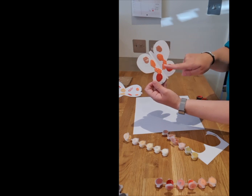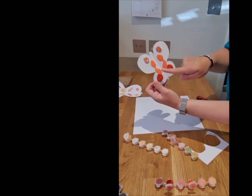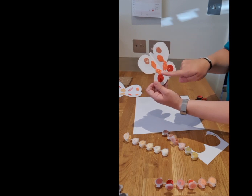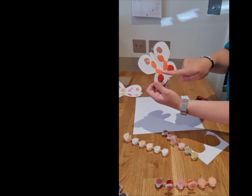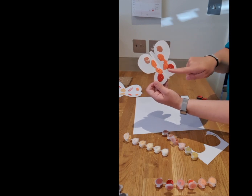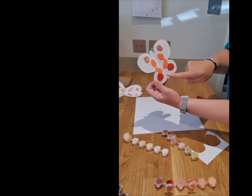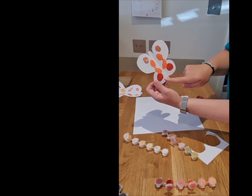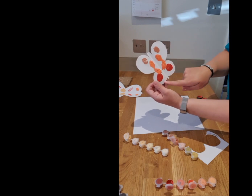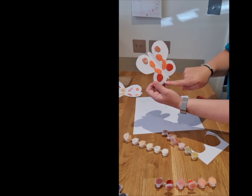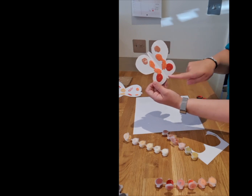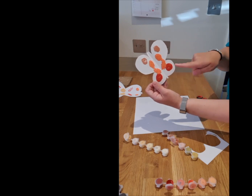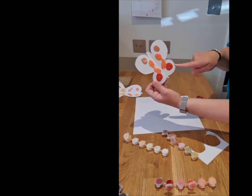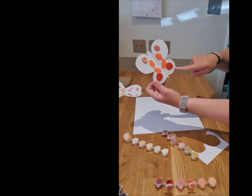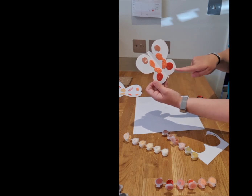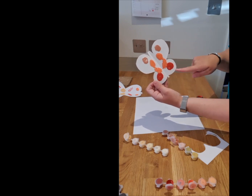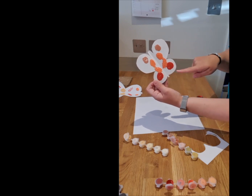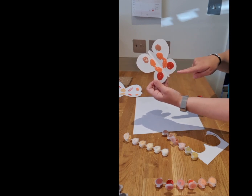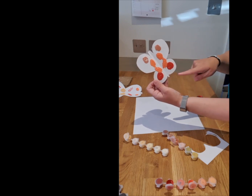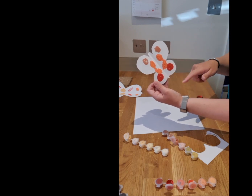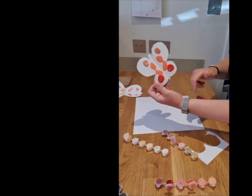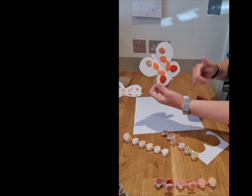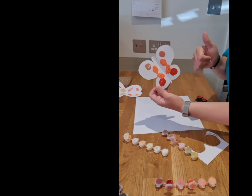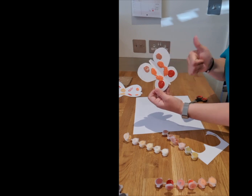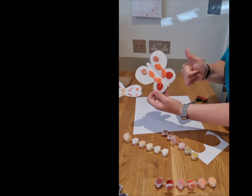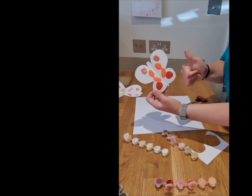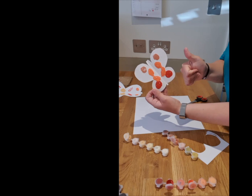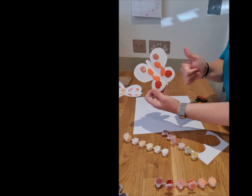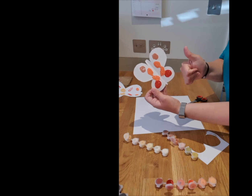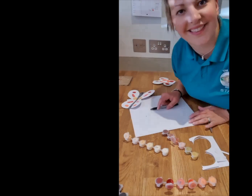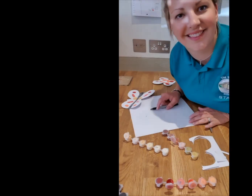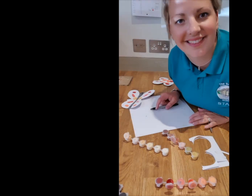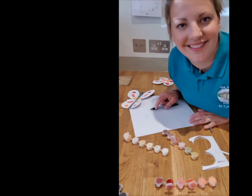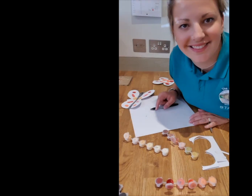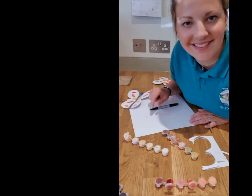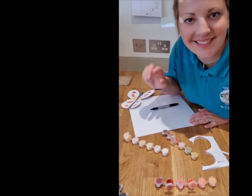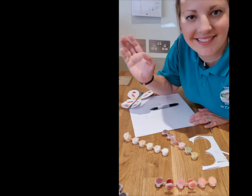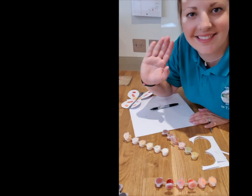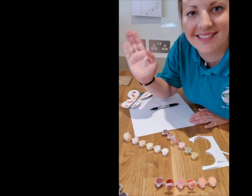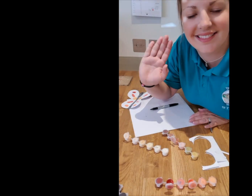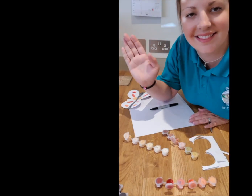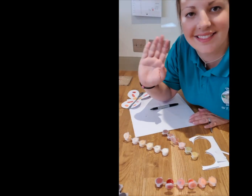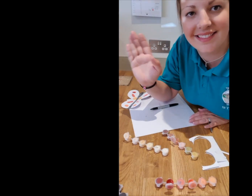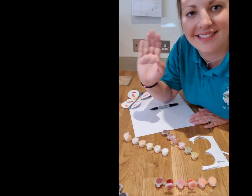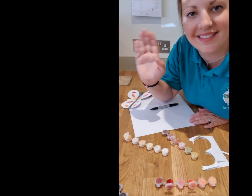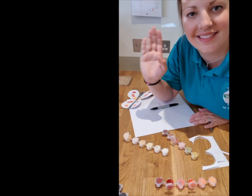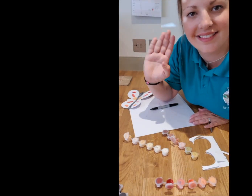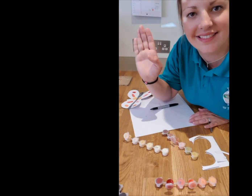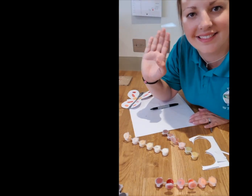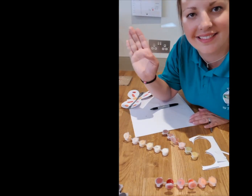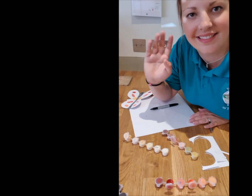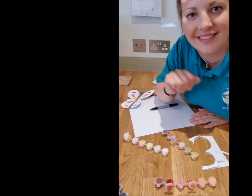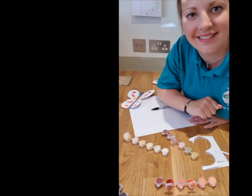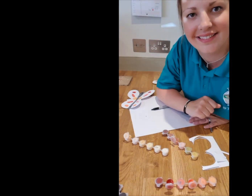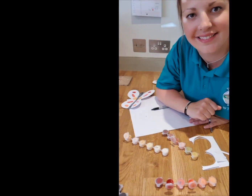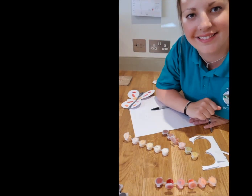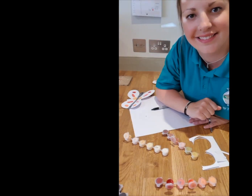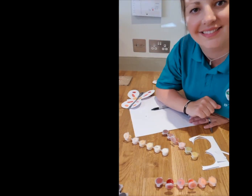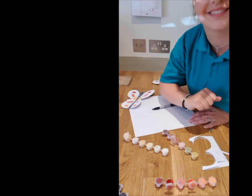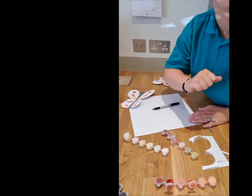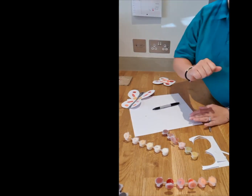Same colours on both sides. And there you have it. Thanks for watching guys. Look forward to seeing your photos on Airwig.